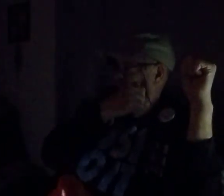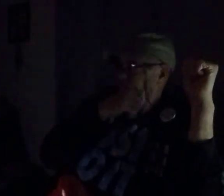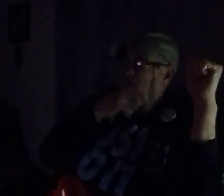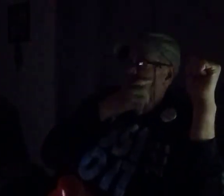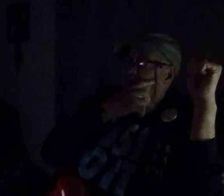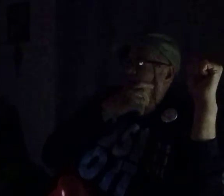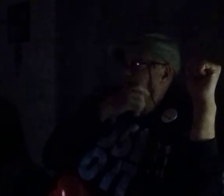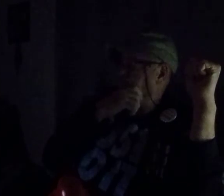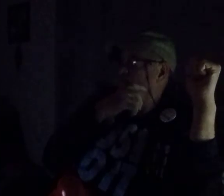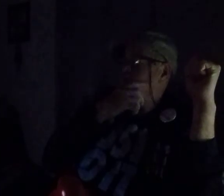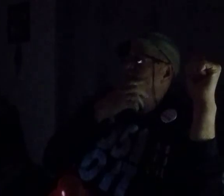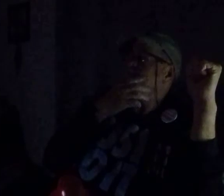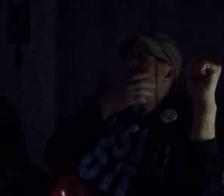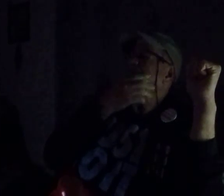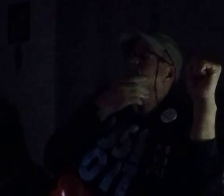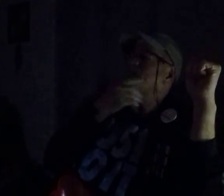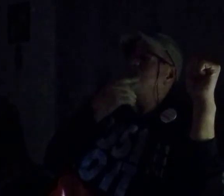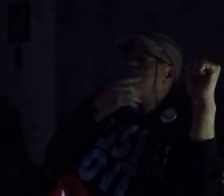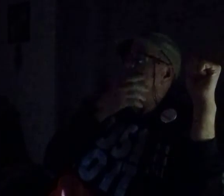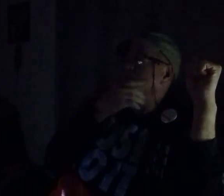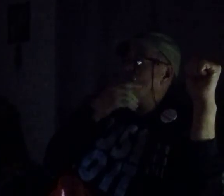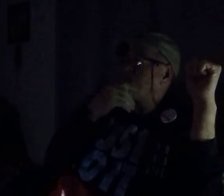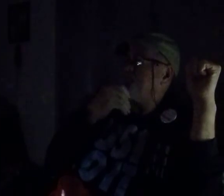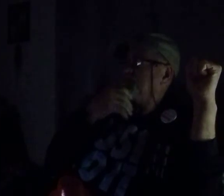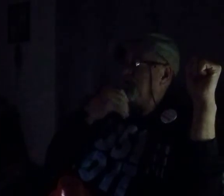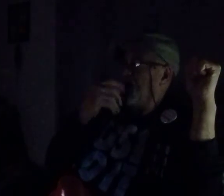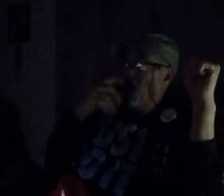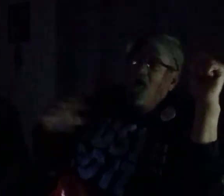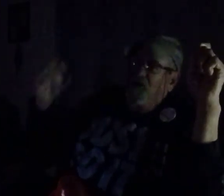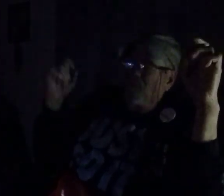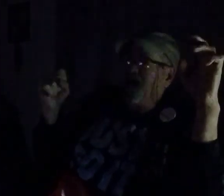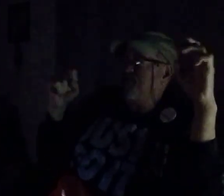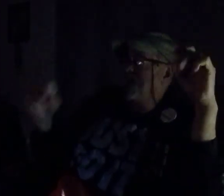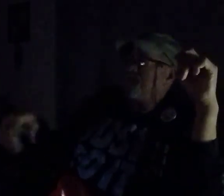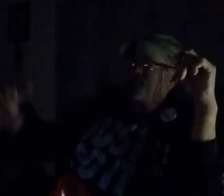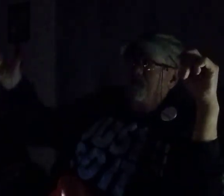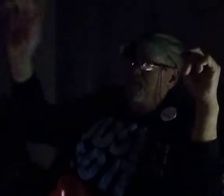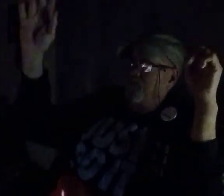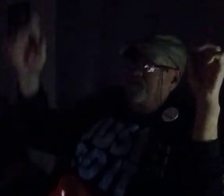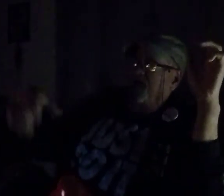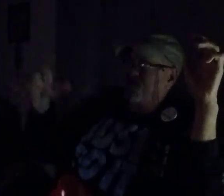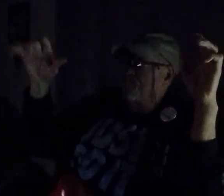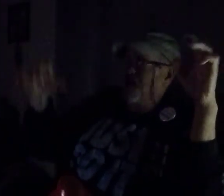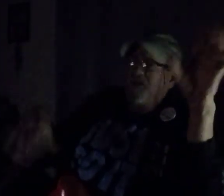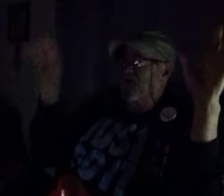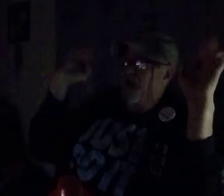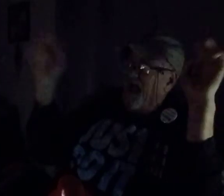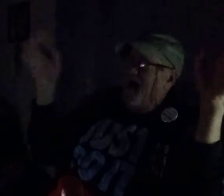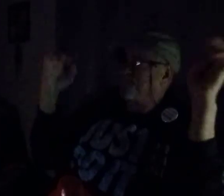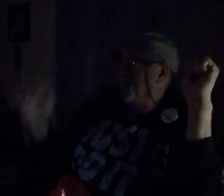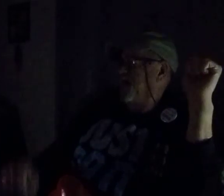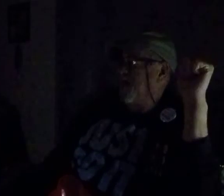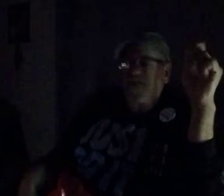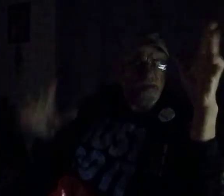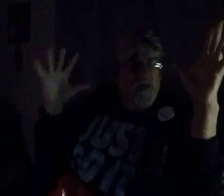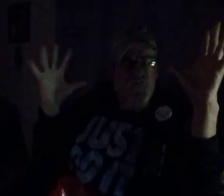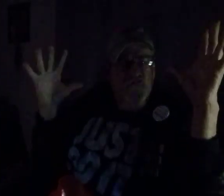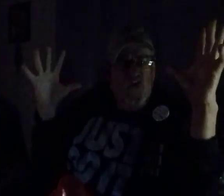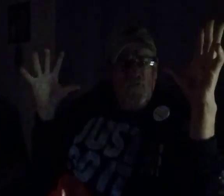Tomorrow? I said, it'll be on YouTube tonight. Oh, great! Then I seen him with his friend, and they were laughing. It was a joke.